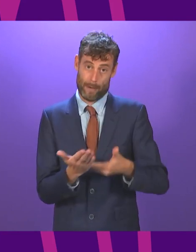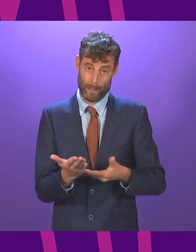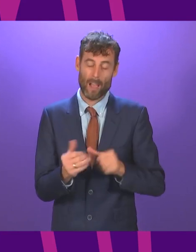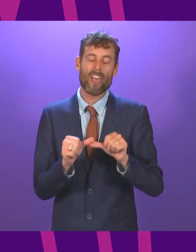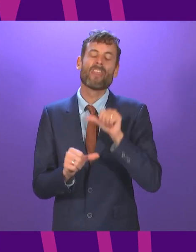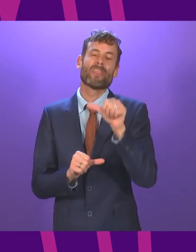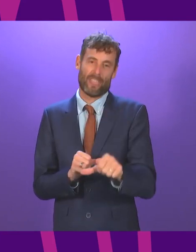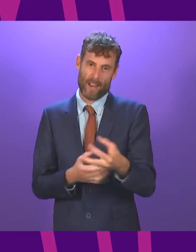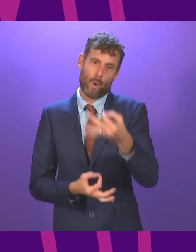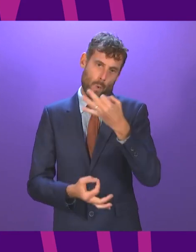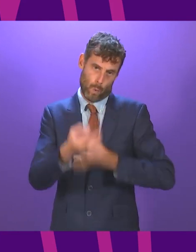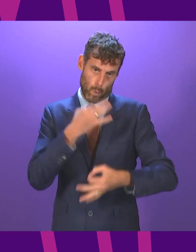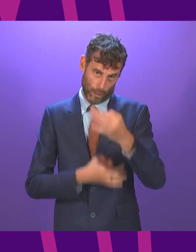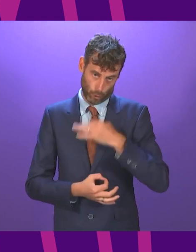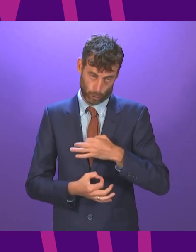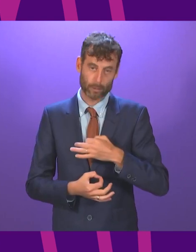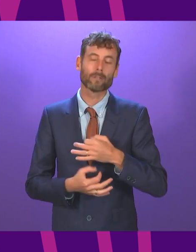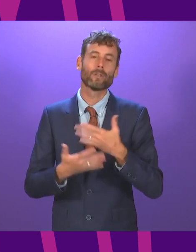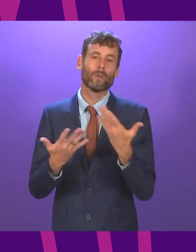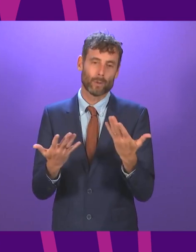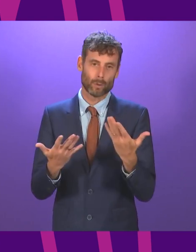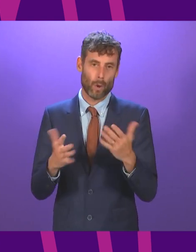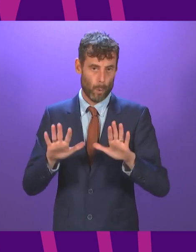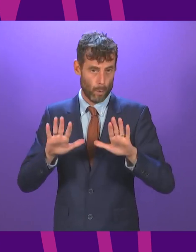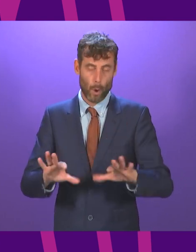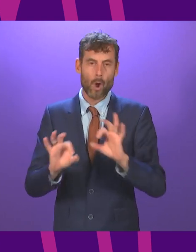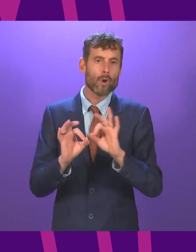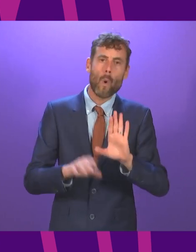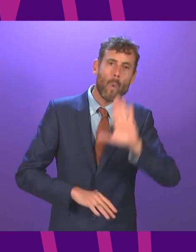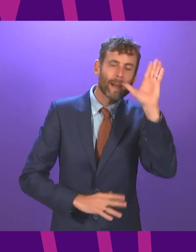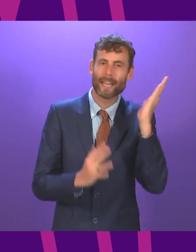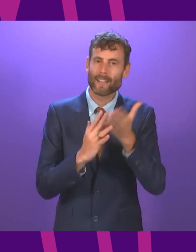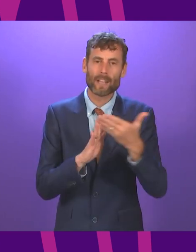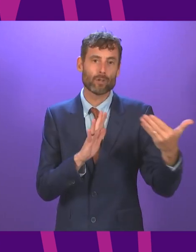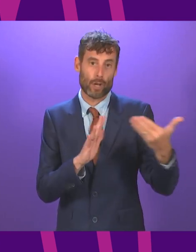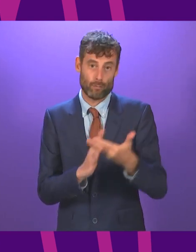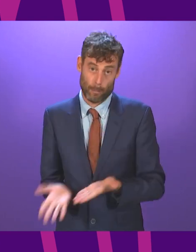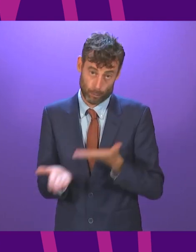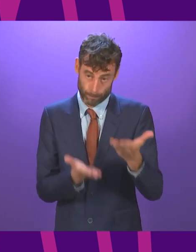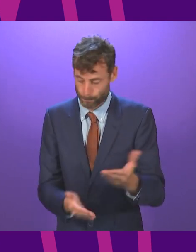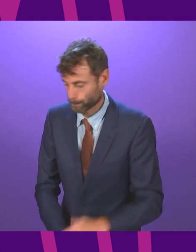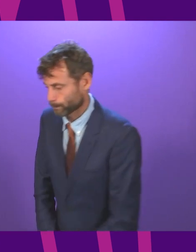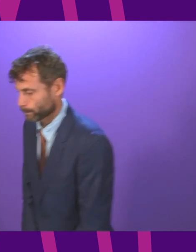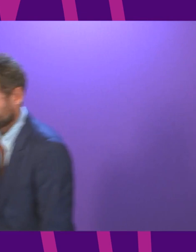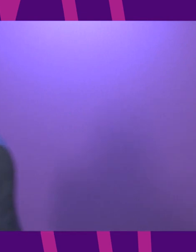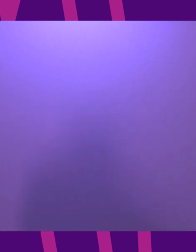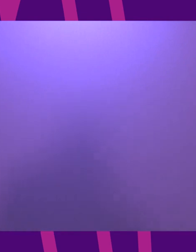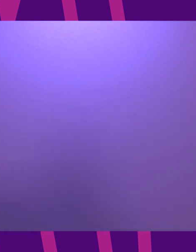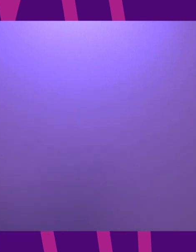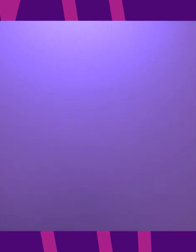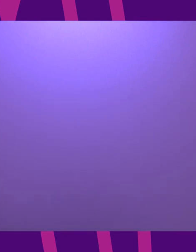take questions at the end of her statement, and so there should be no interventions or interruptions. I call on Nicola Sturgeon. First Minister.